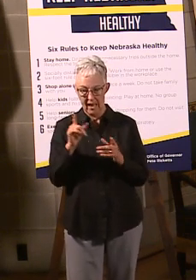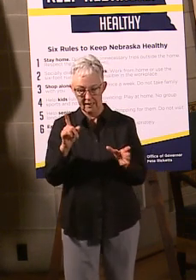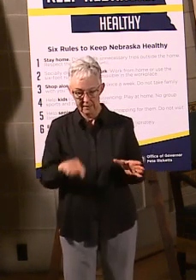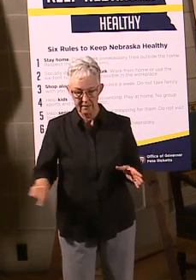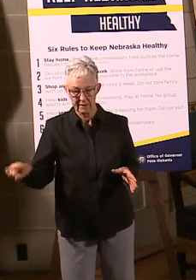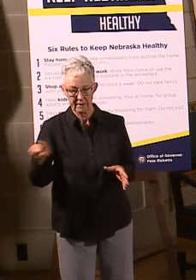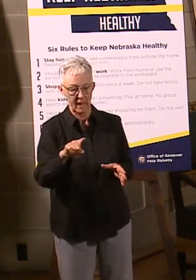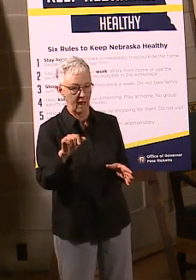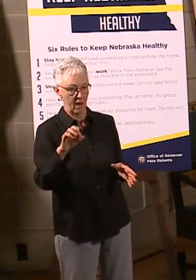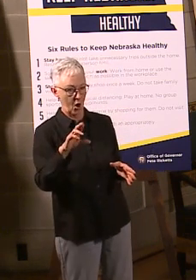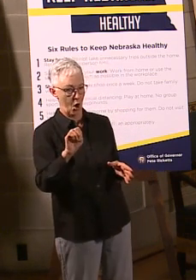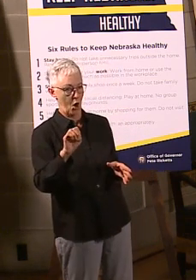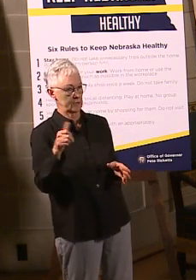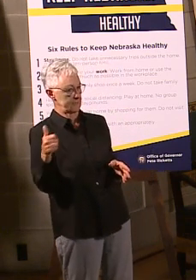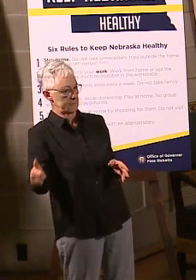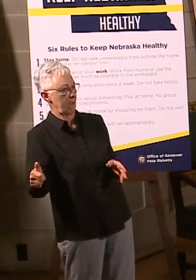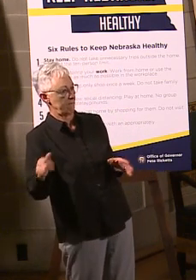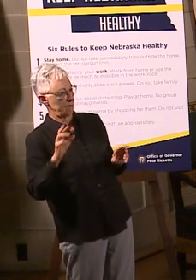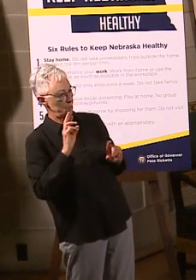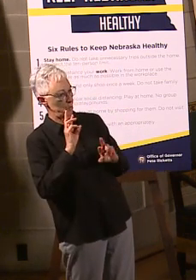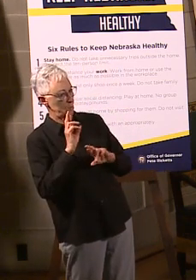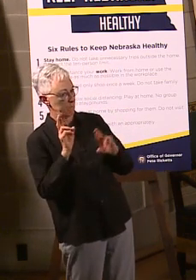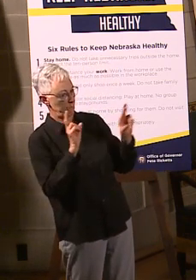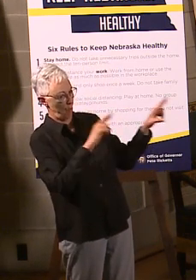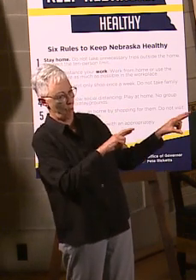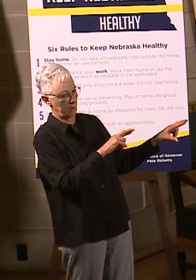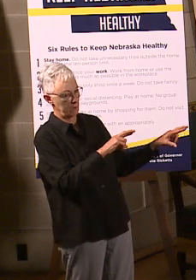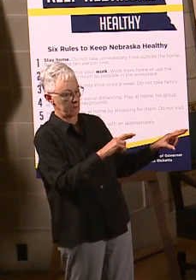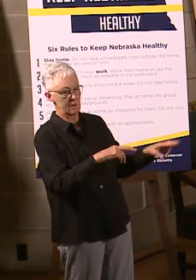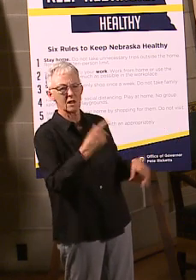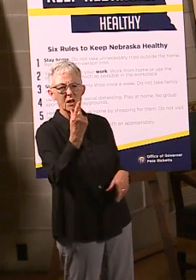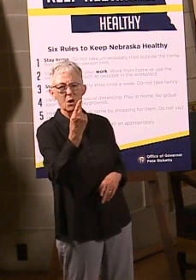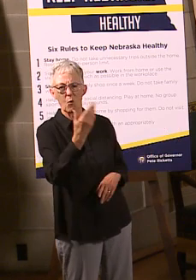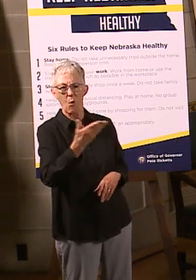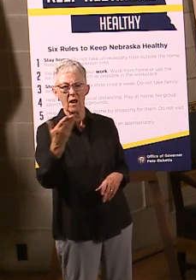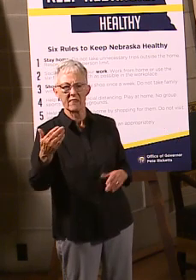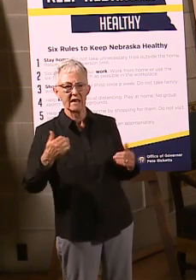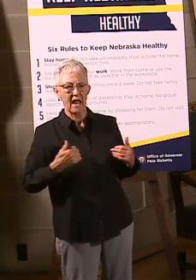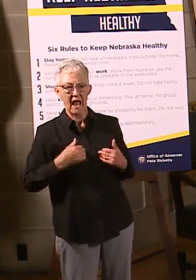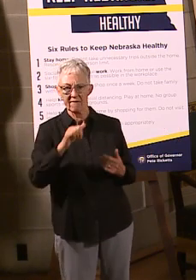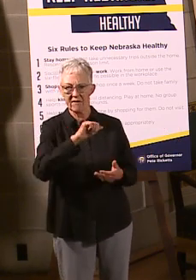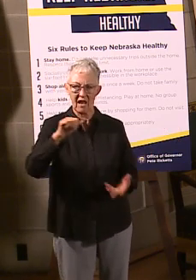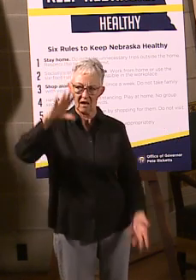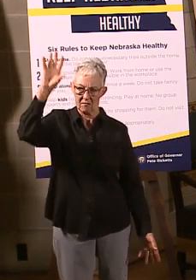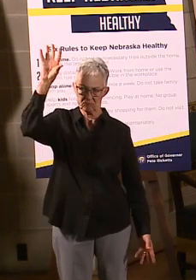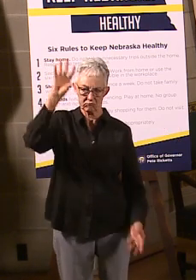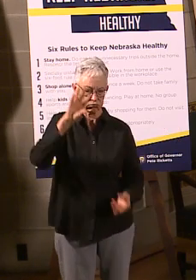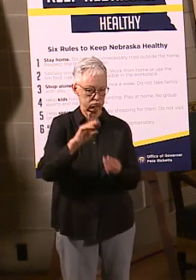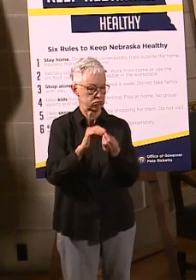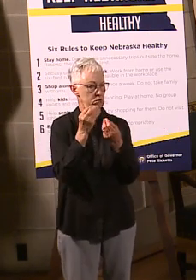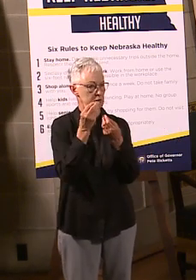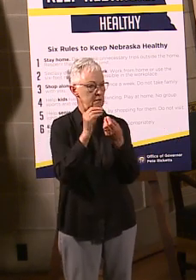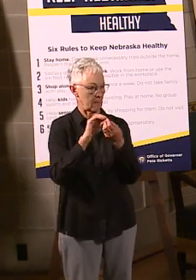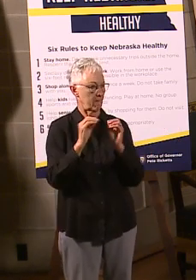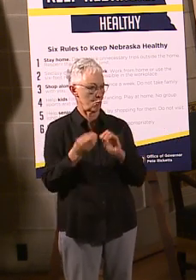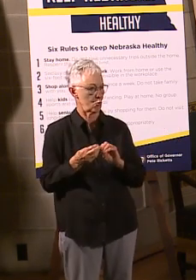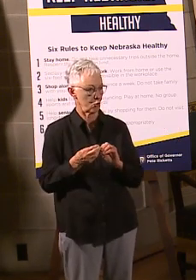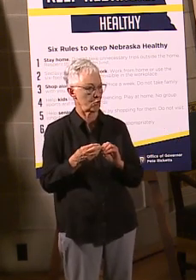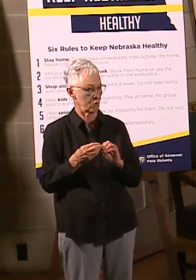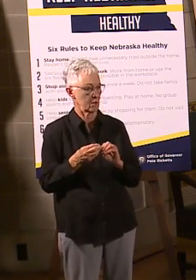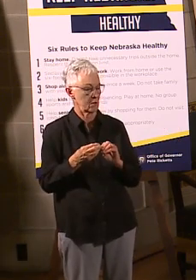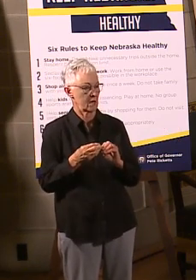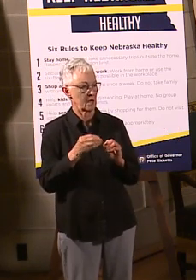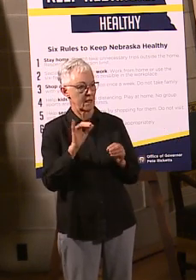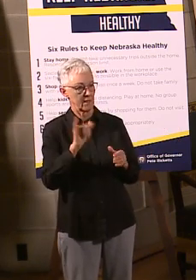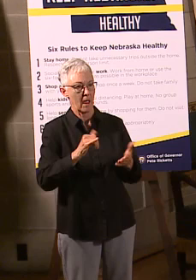public health districts especially. It's one thing to have an aggregate number because that will kind of hopefully wash out some of the mistakes that might be being made